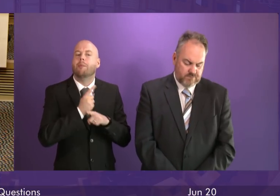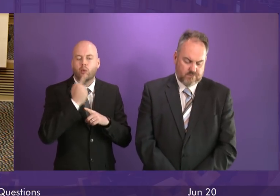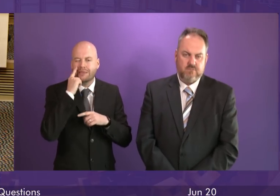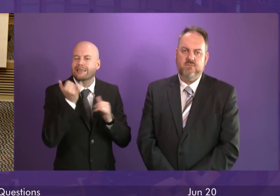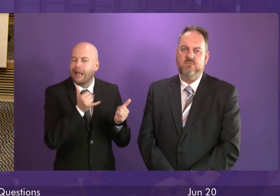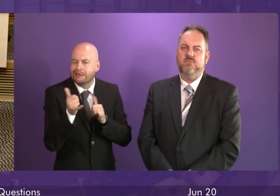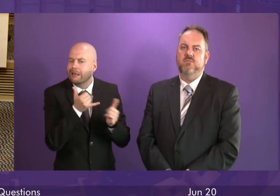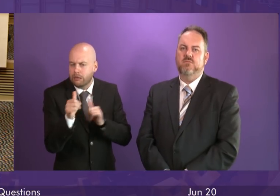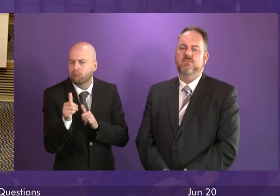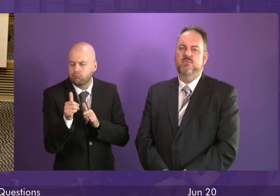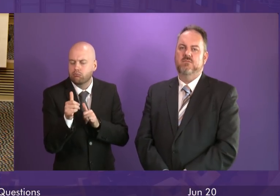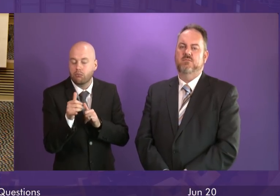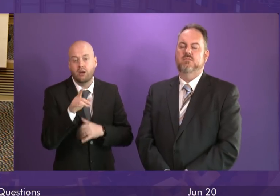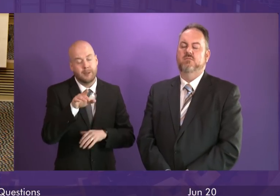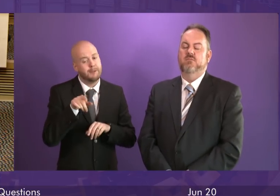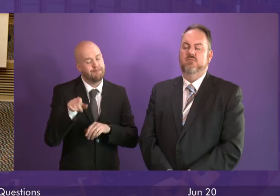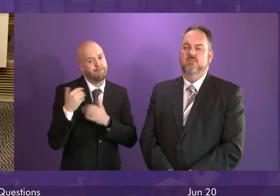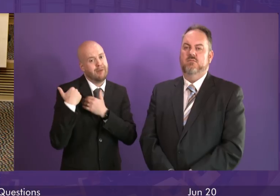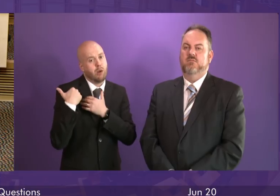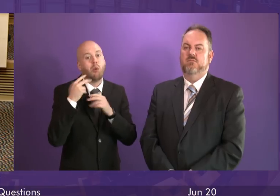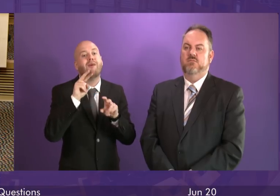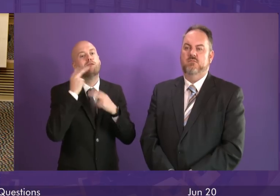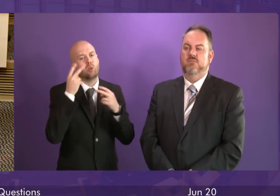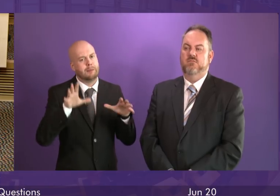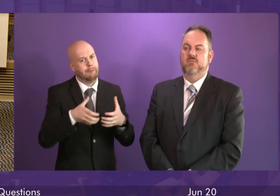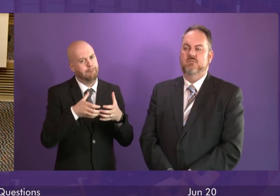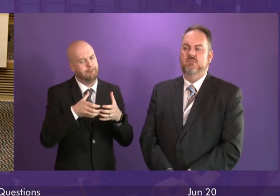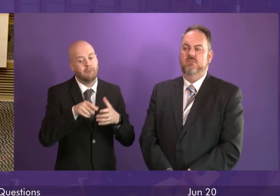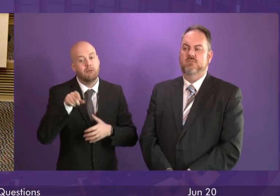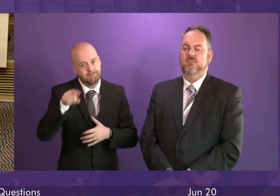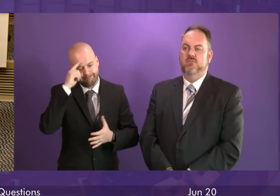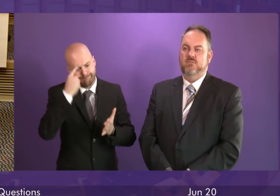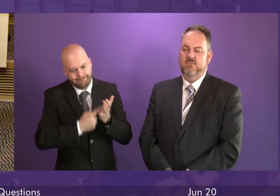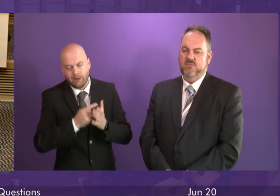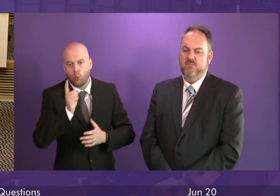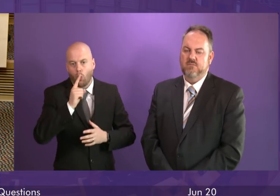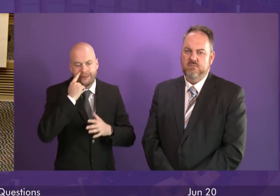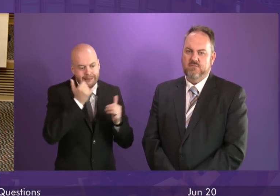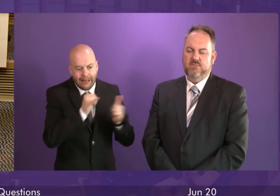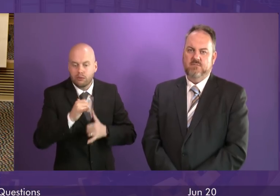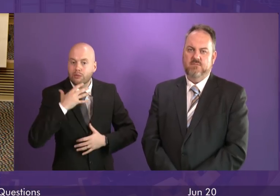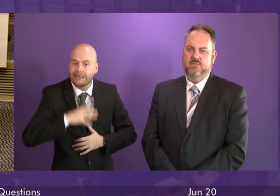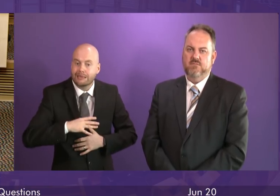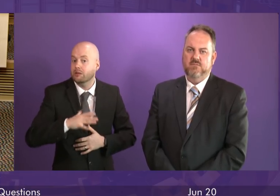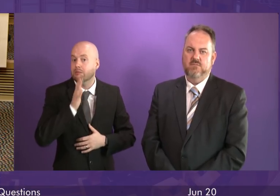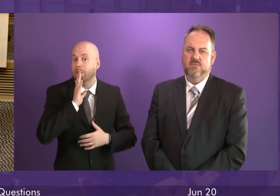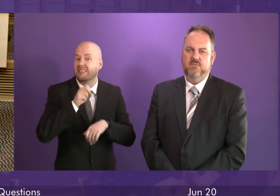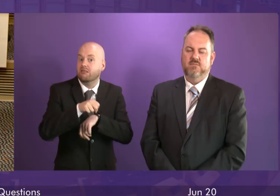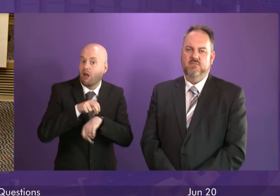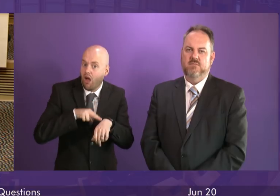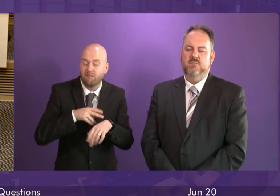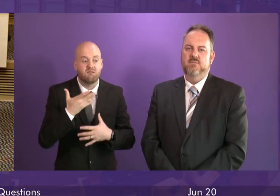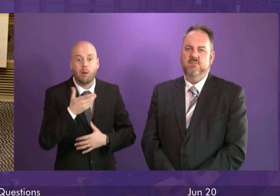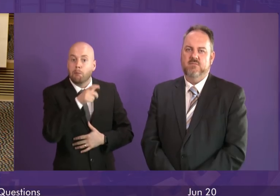initial answer it will be for the review team to decide what further tests of pupils are required or indeed staff at the school or the site itself